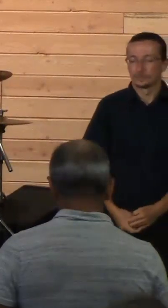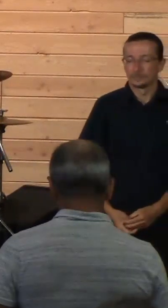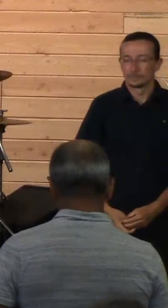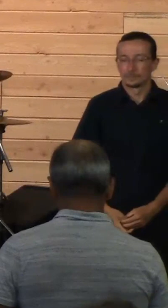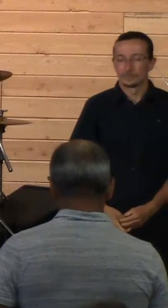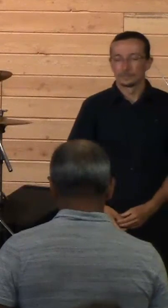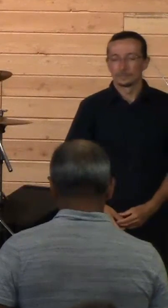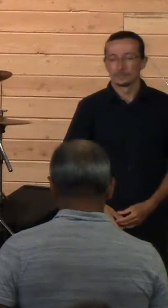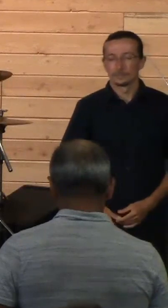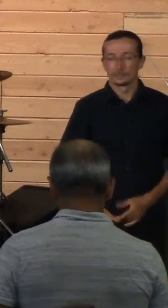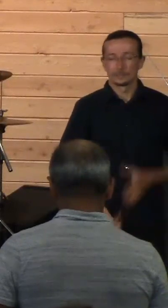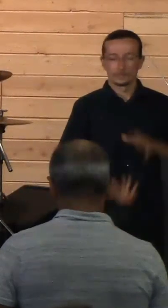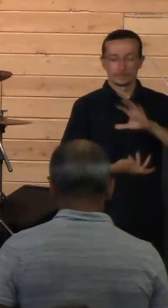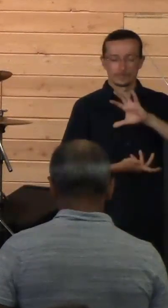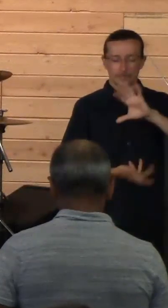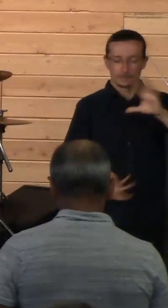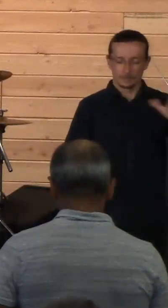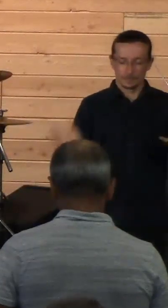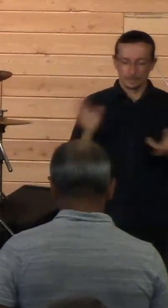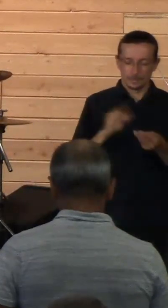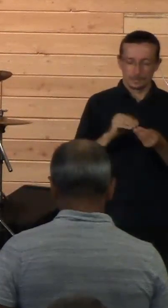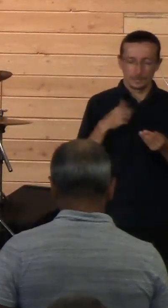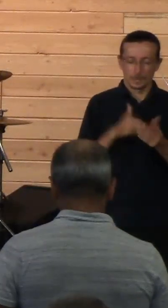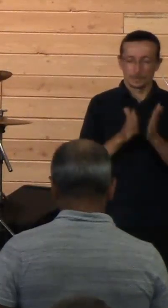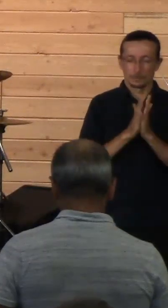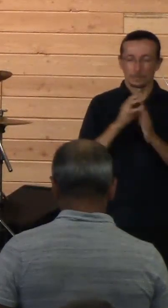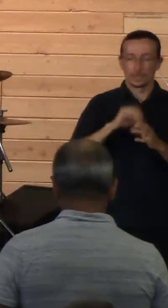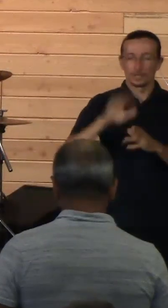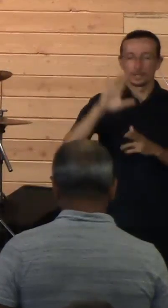We pray all this in your name. Amen.